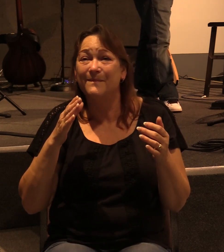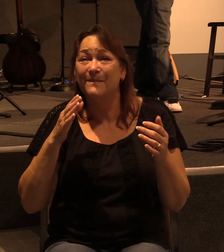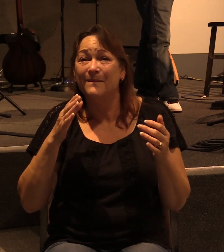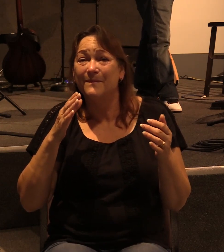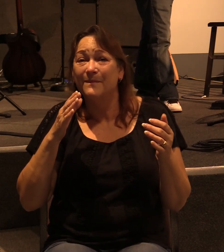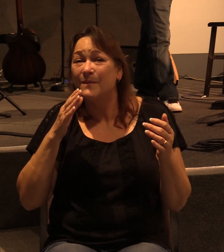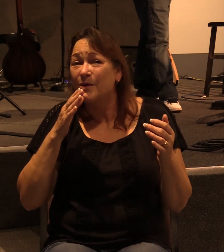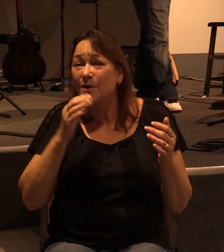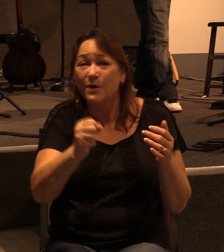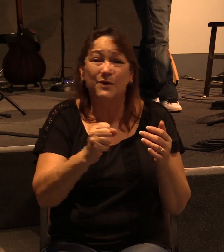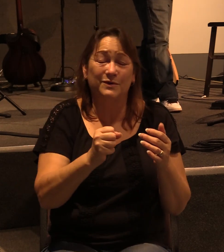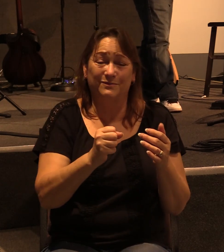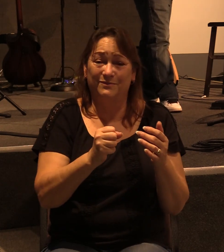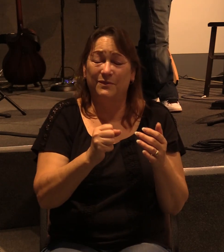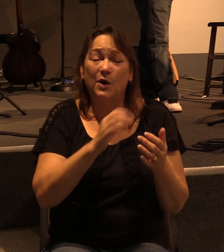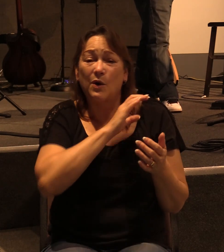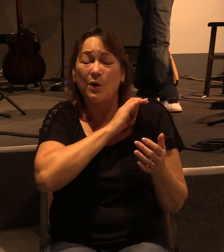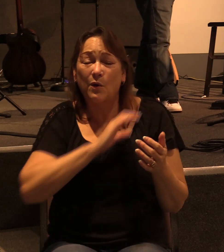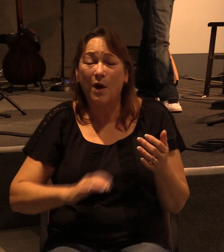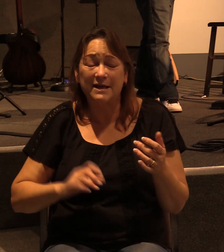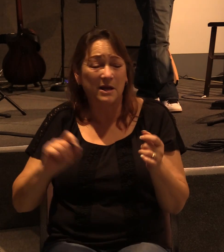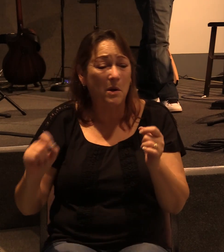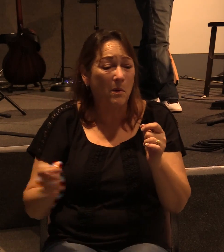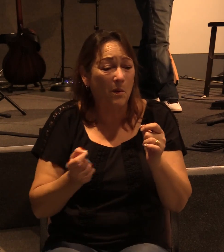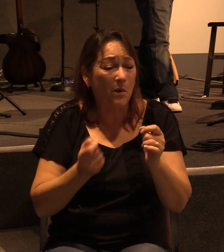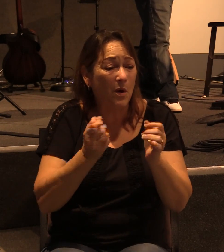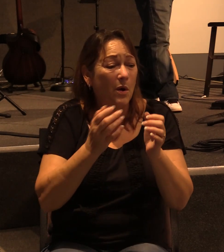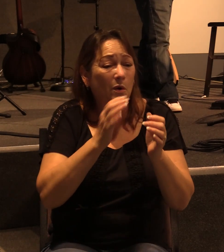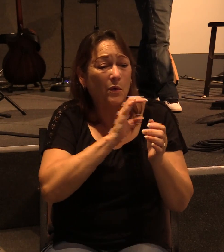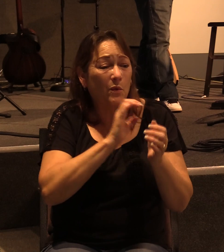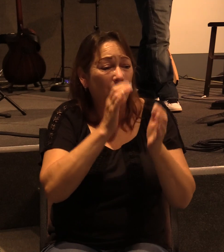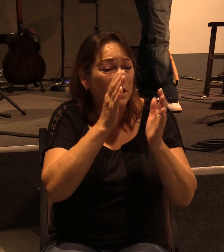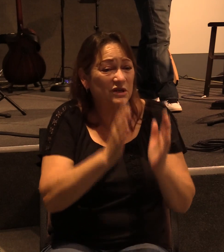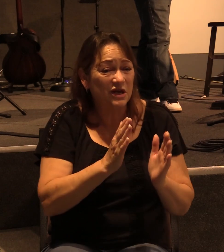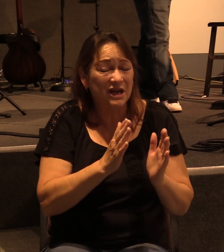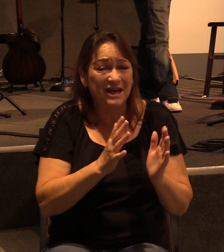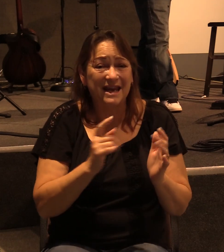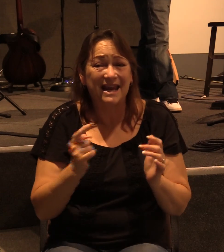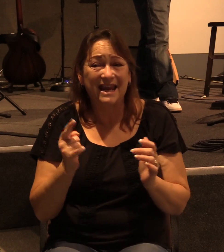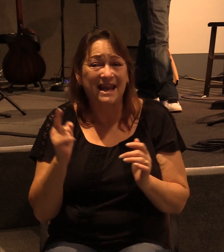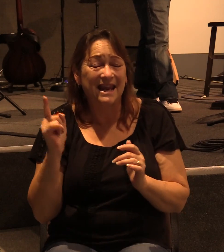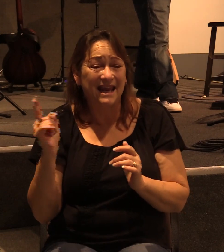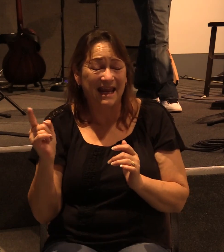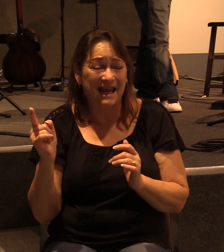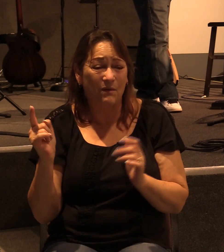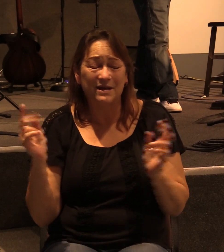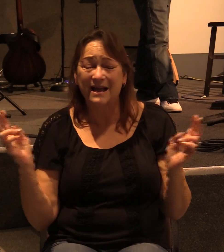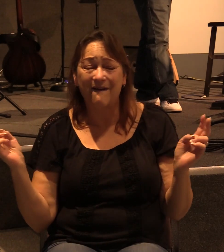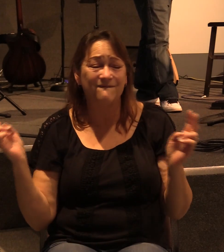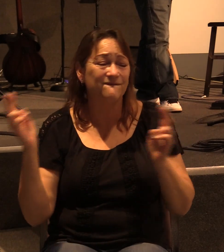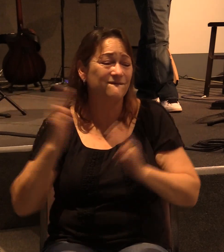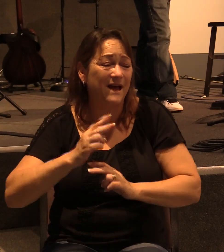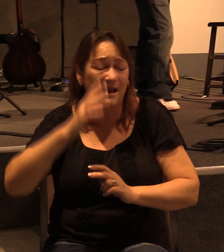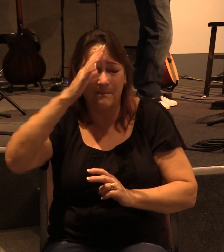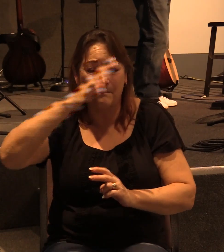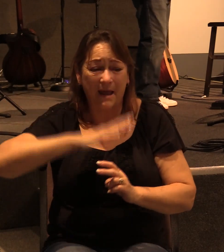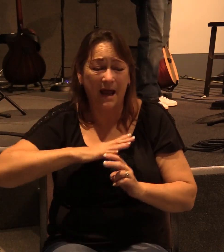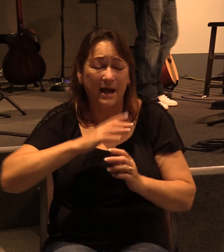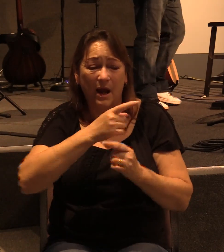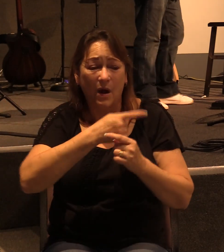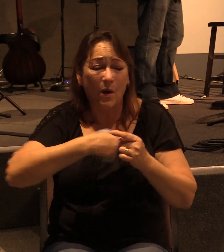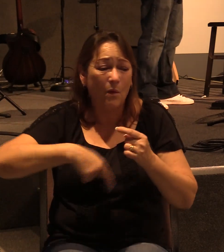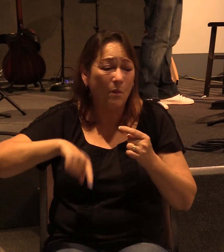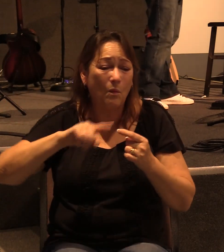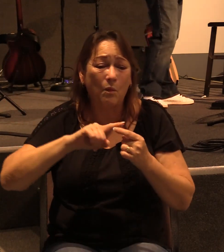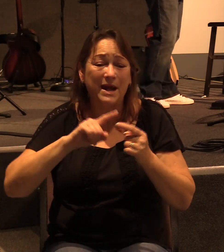was a persecutor of Christians, he was an insolent or a violent man, and when it came to being a sinner, Paul